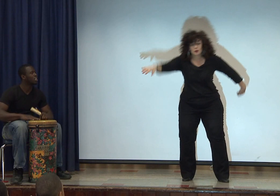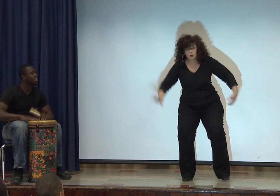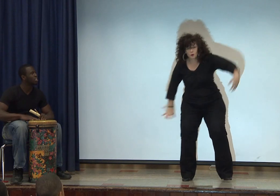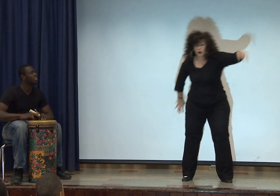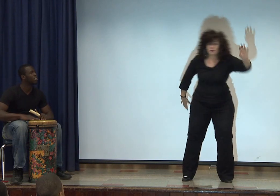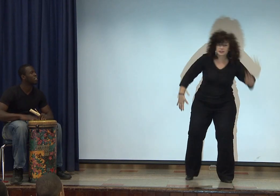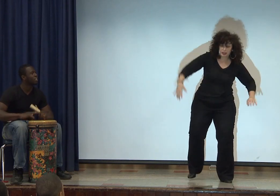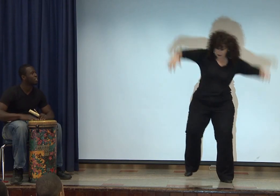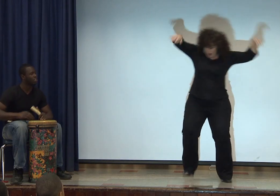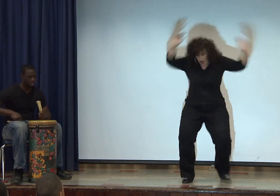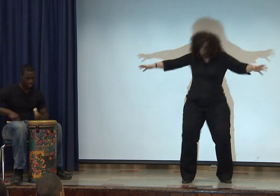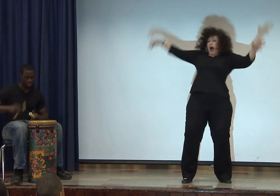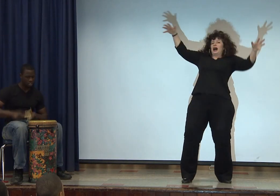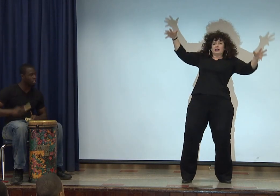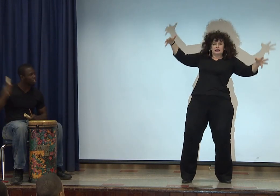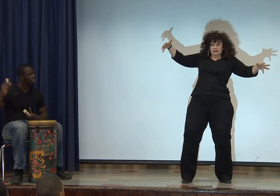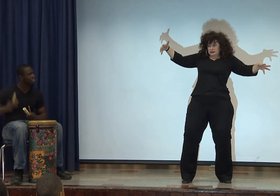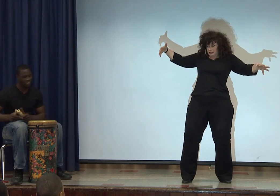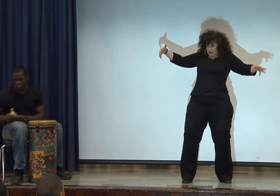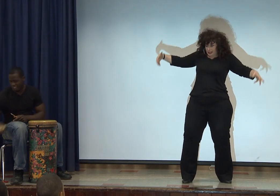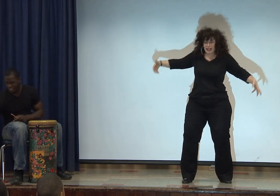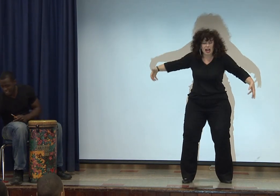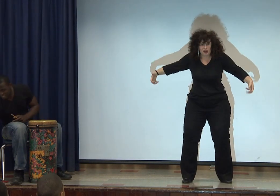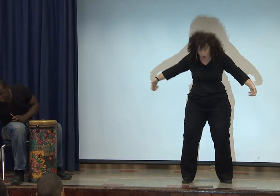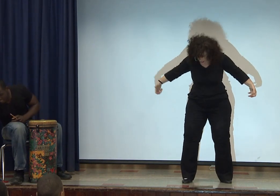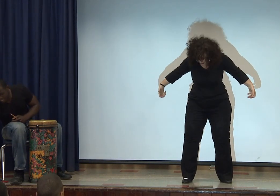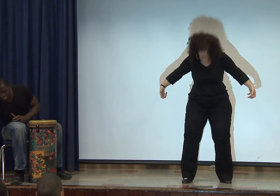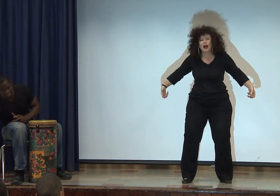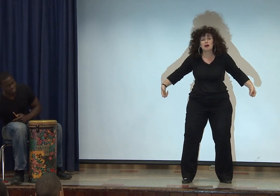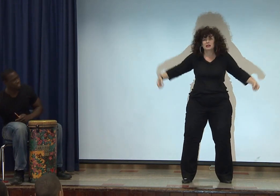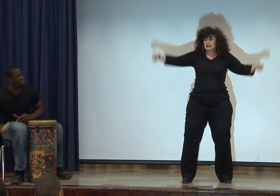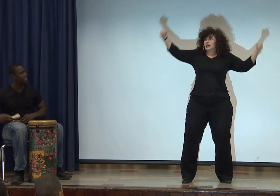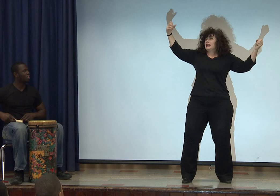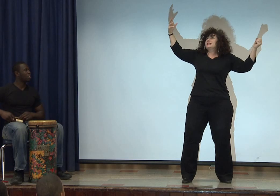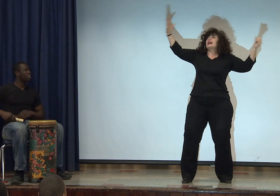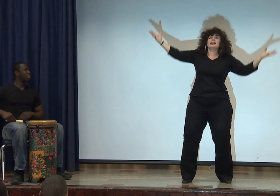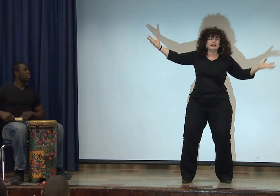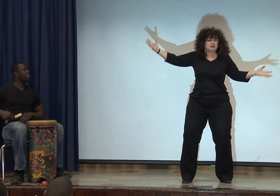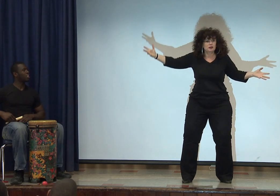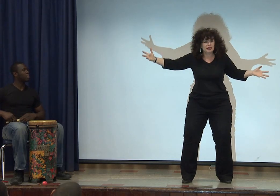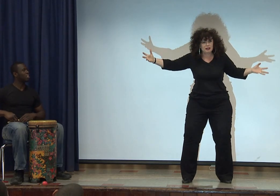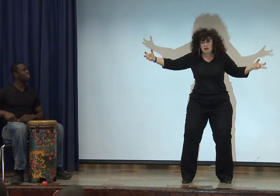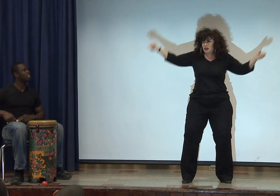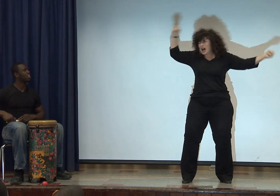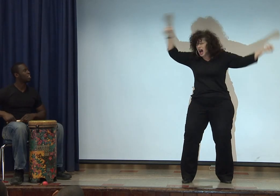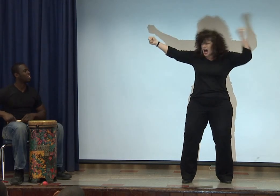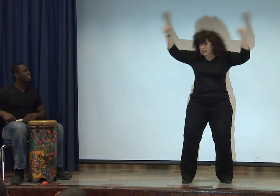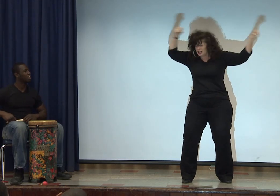When all of a sudden, he got caught in a trap. And he's hanging in a tree. Let